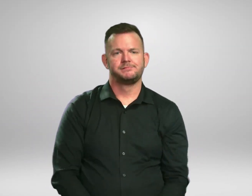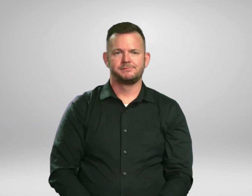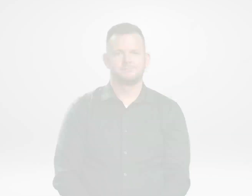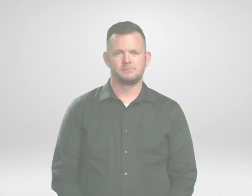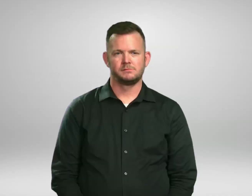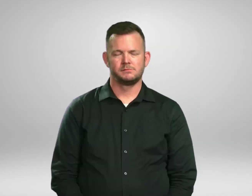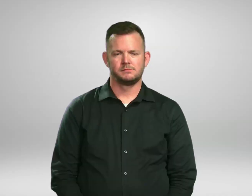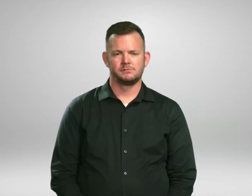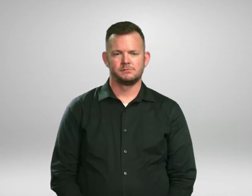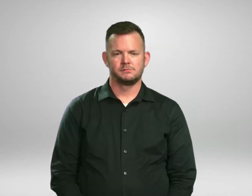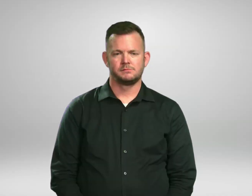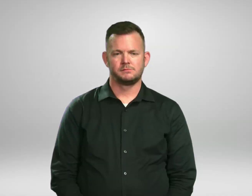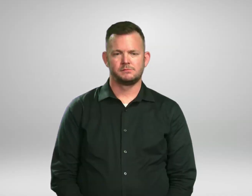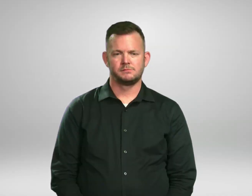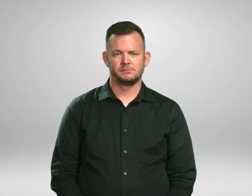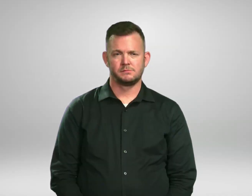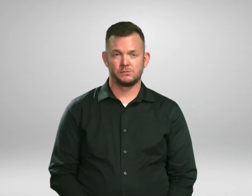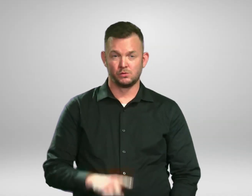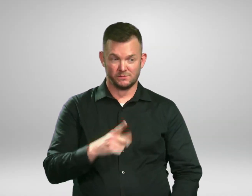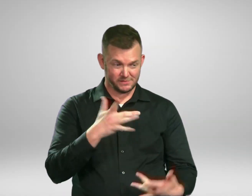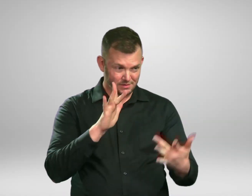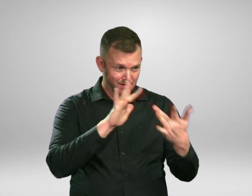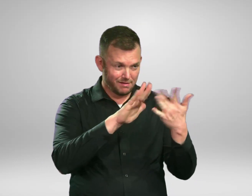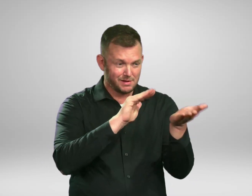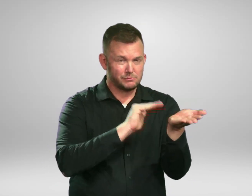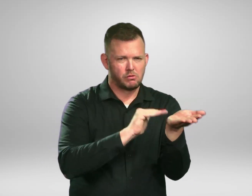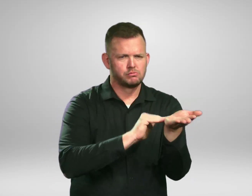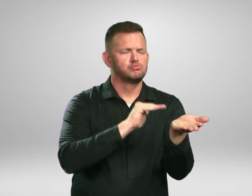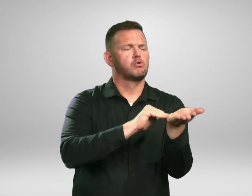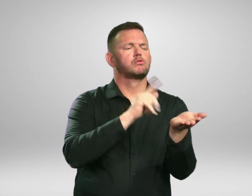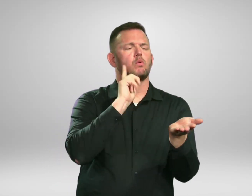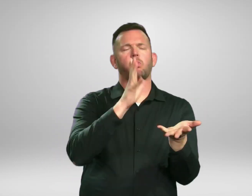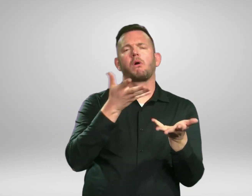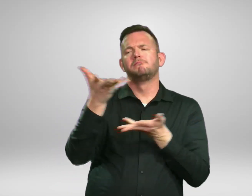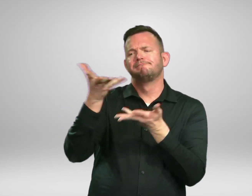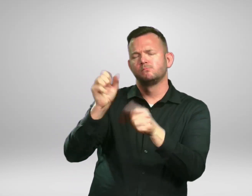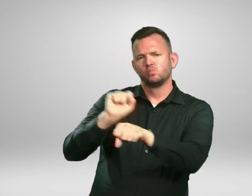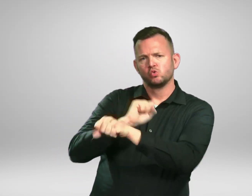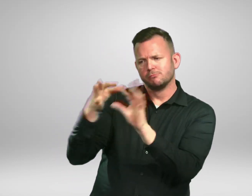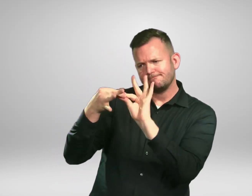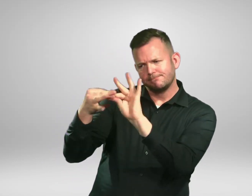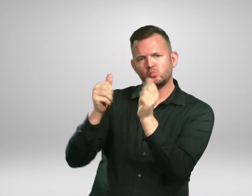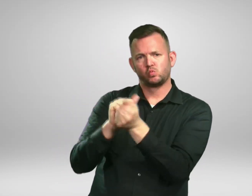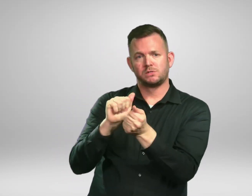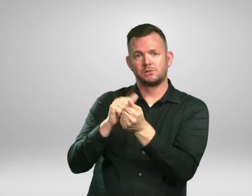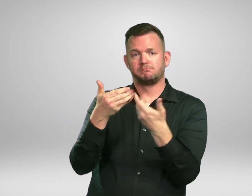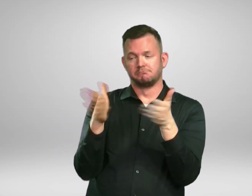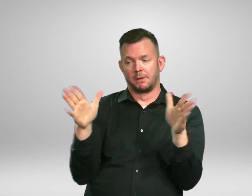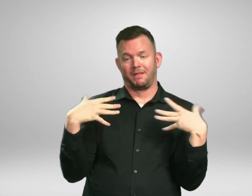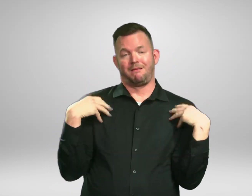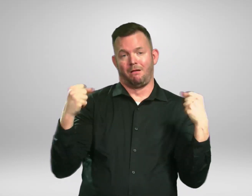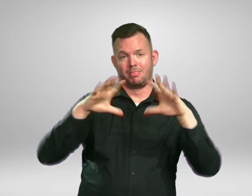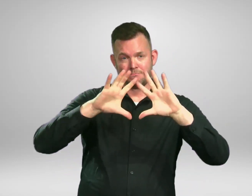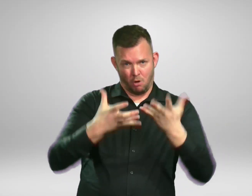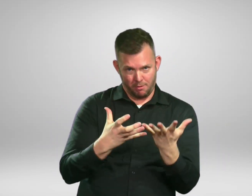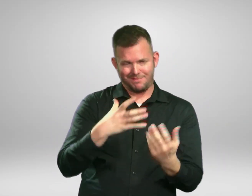Your health care professional will work with your public health department and the center for disease control